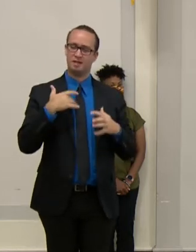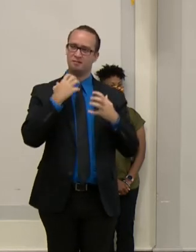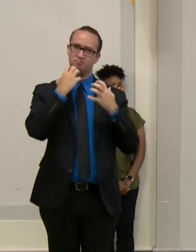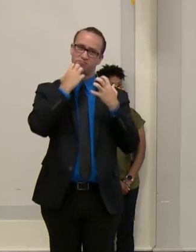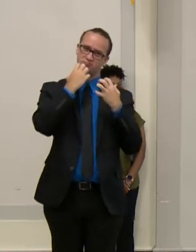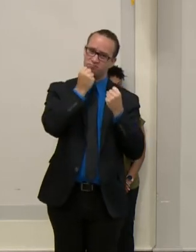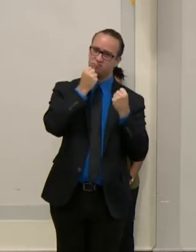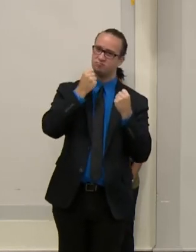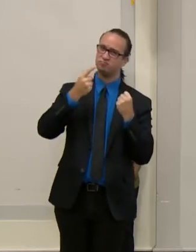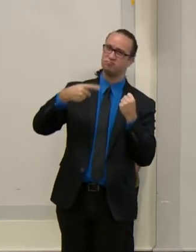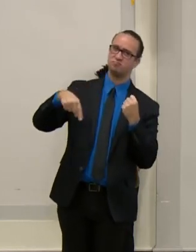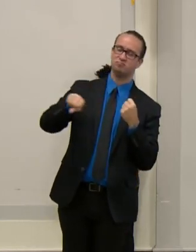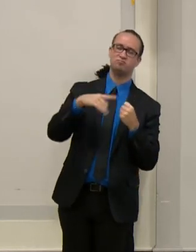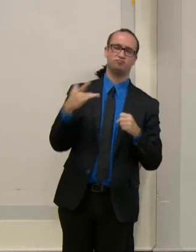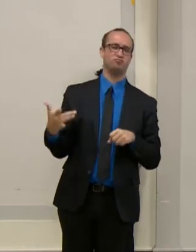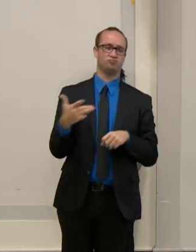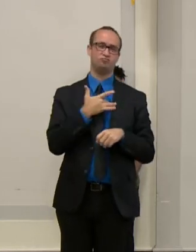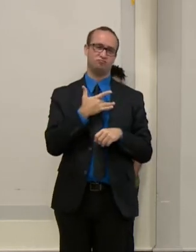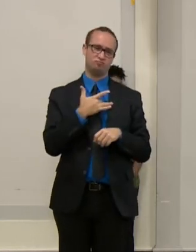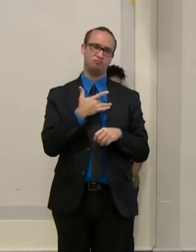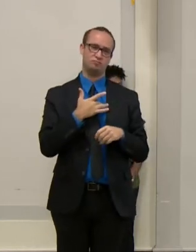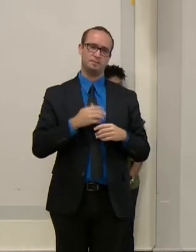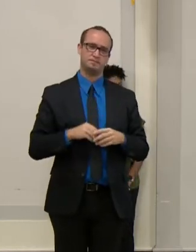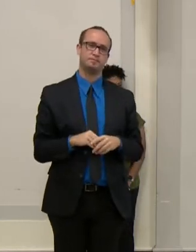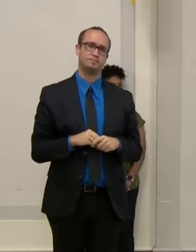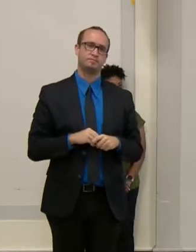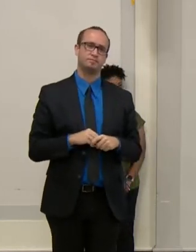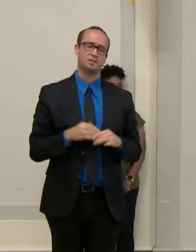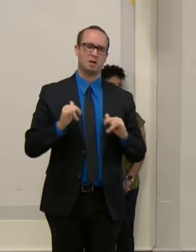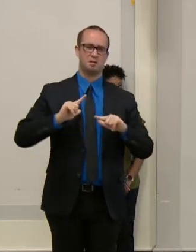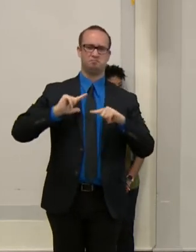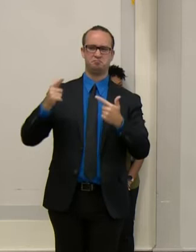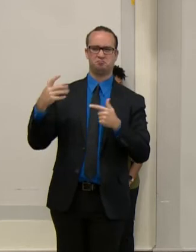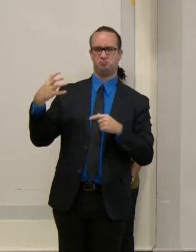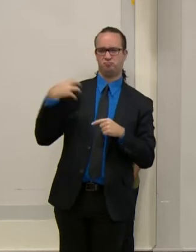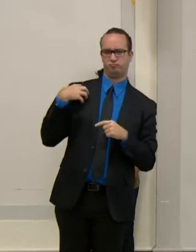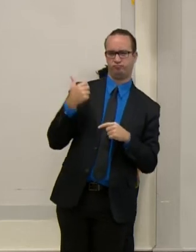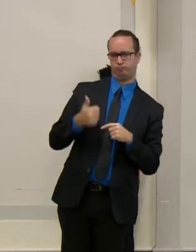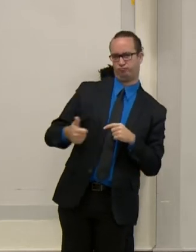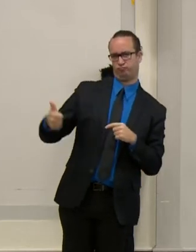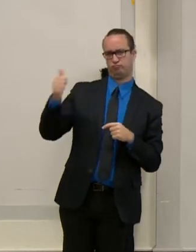to turn it over to Chief Charles Cervelli, the Emergency Manager for Baltimore City.